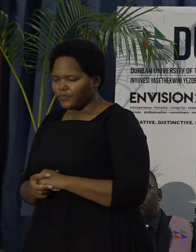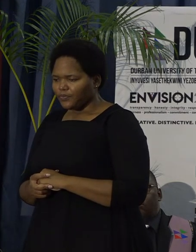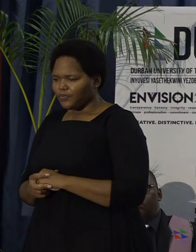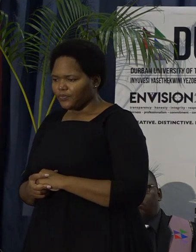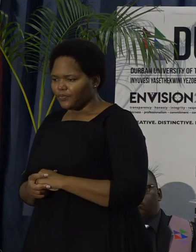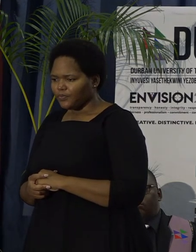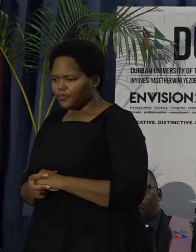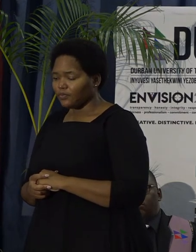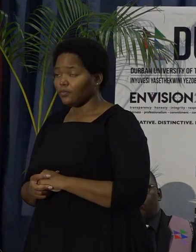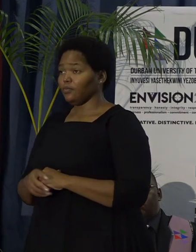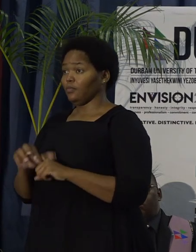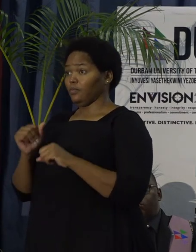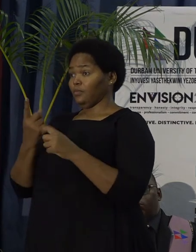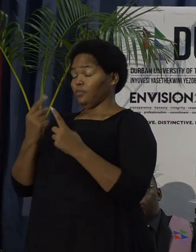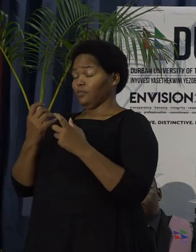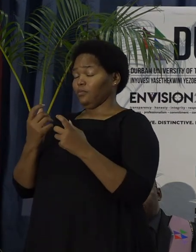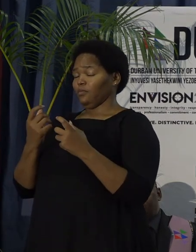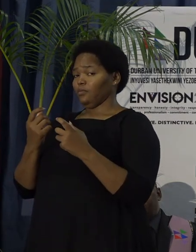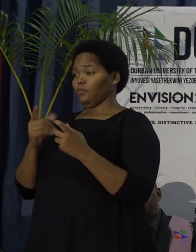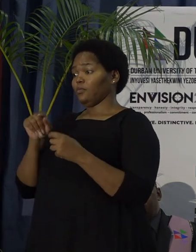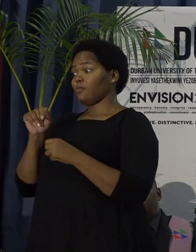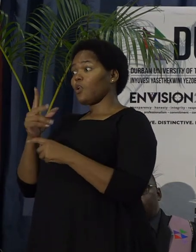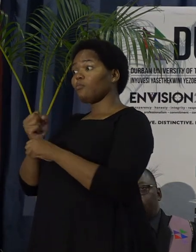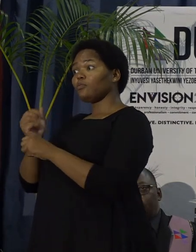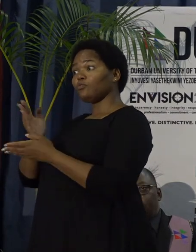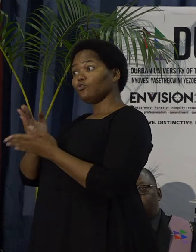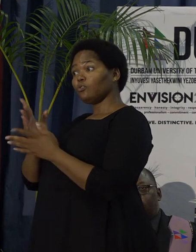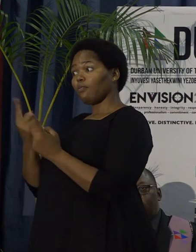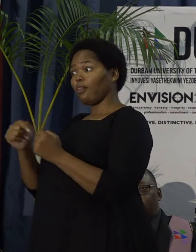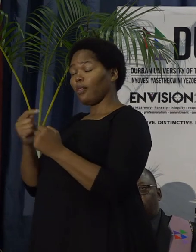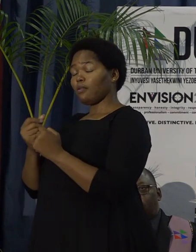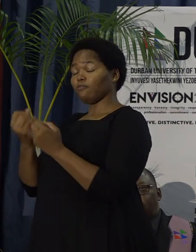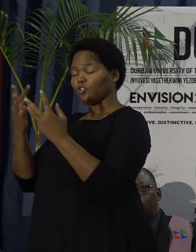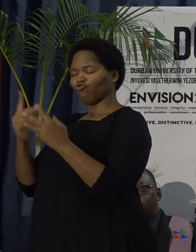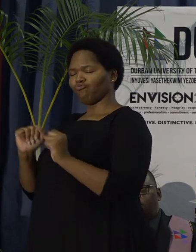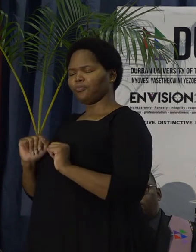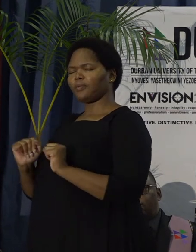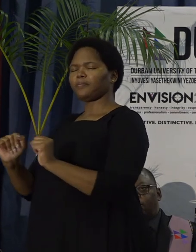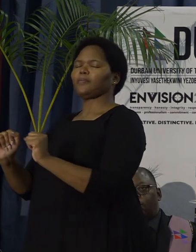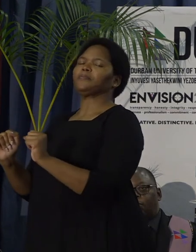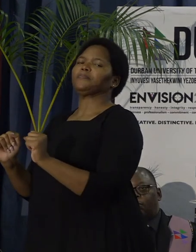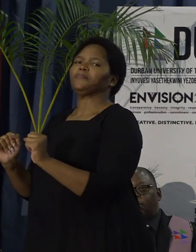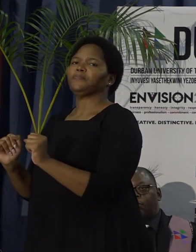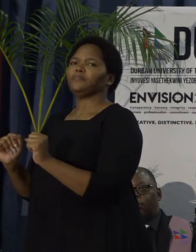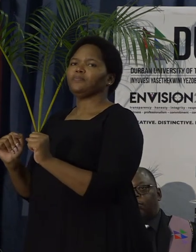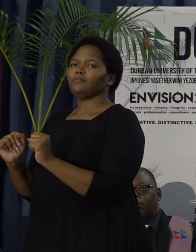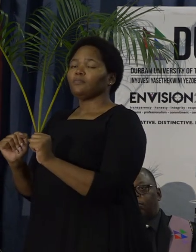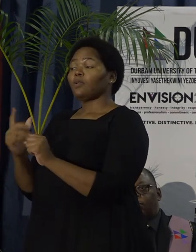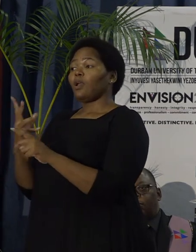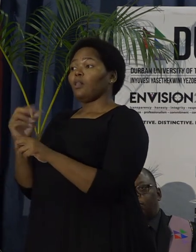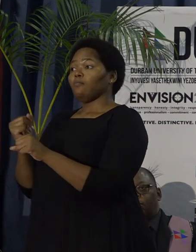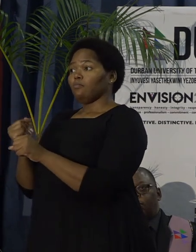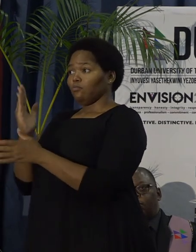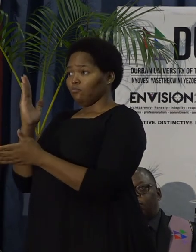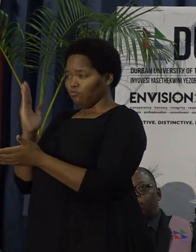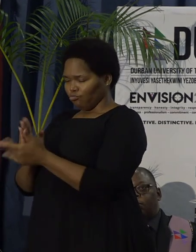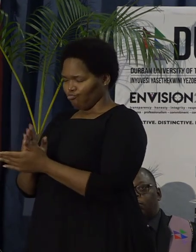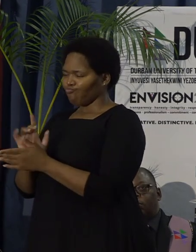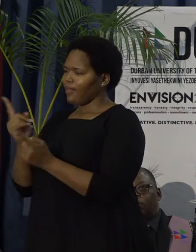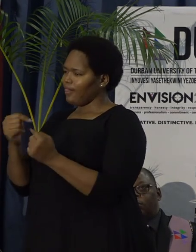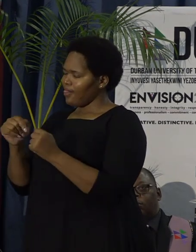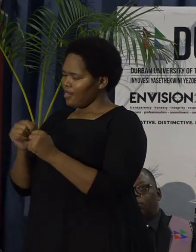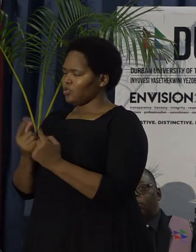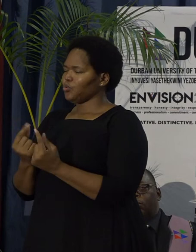To ensure financial sustainability, and ensure that it is a reality.